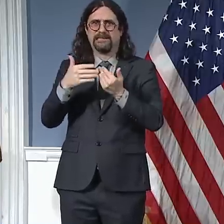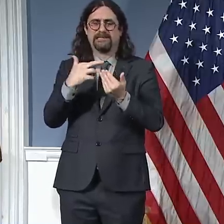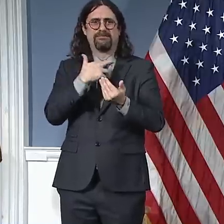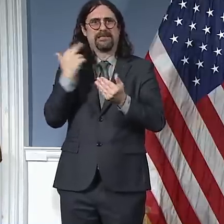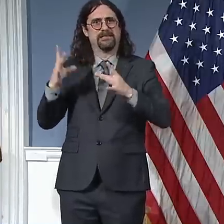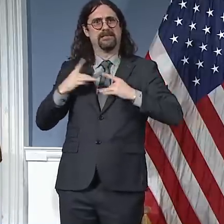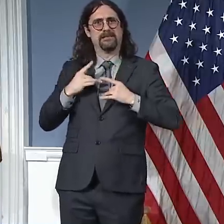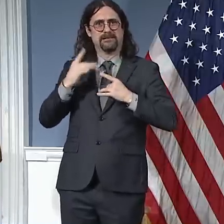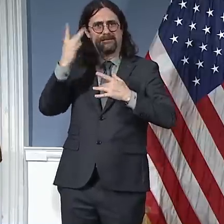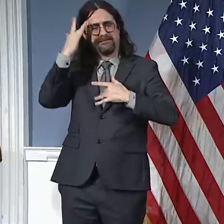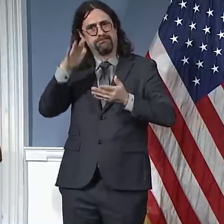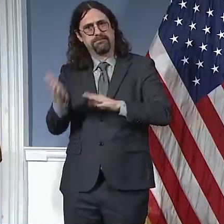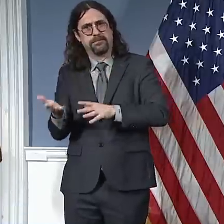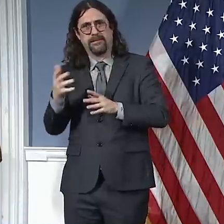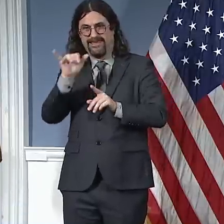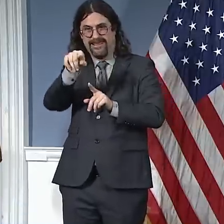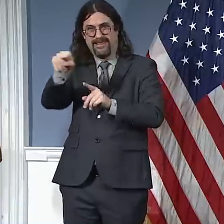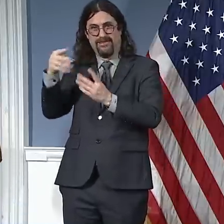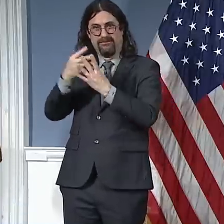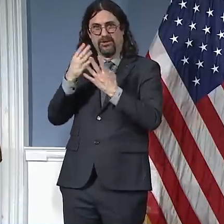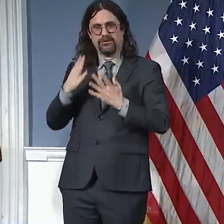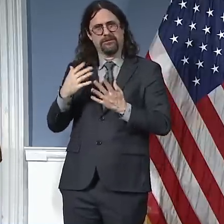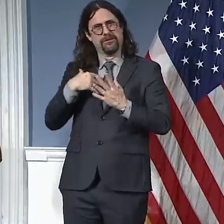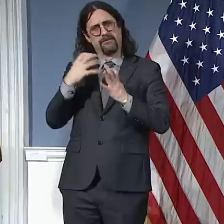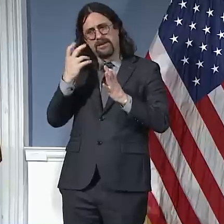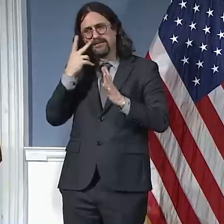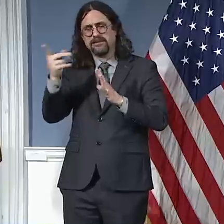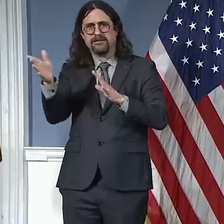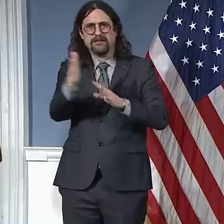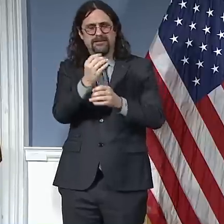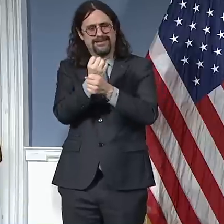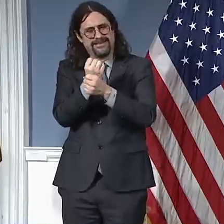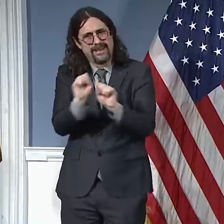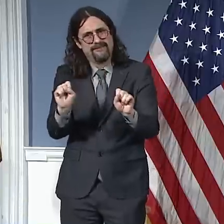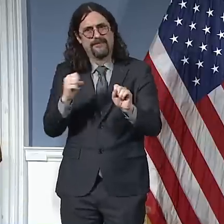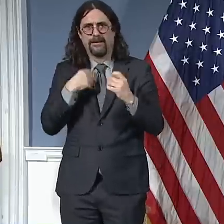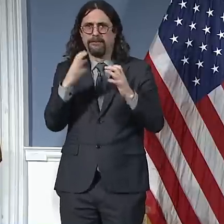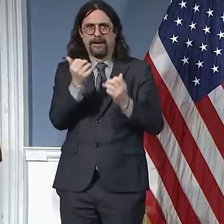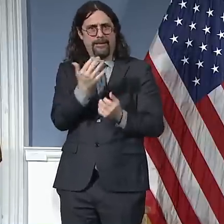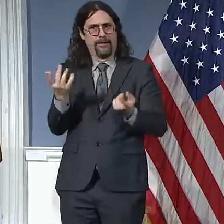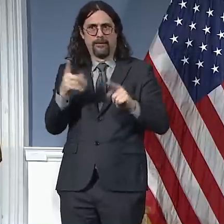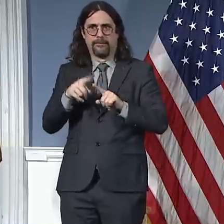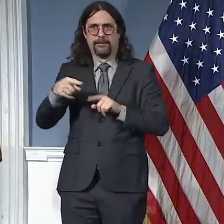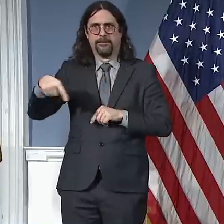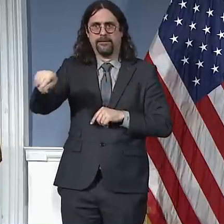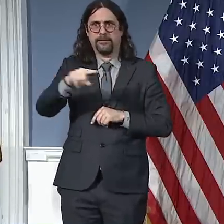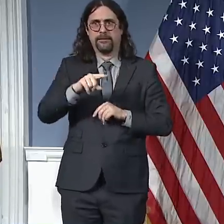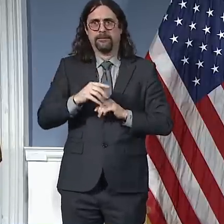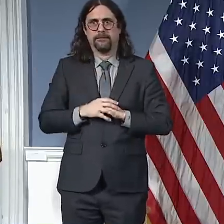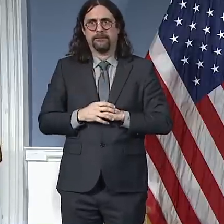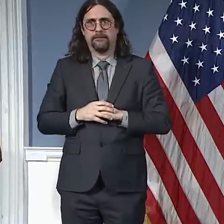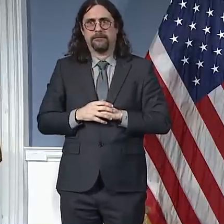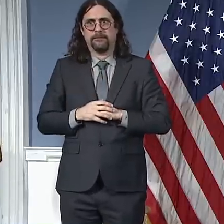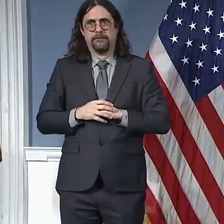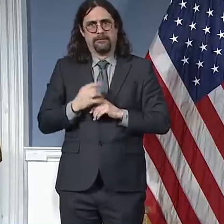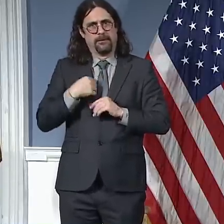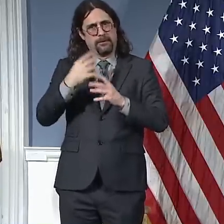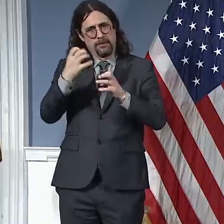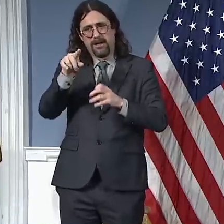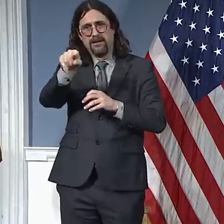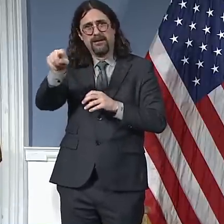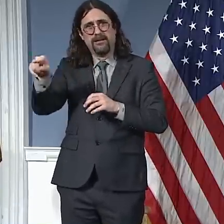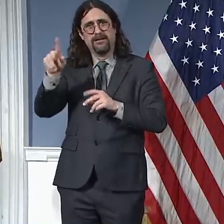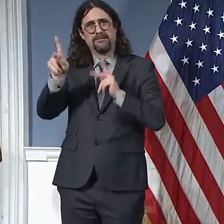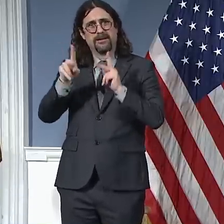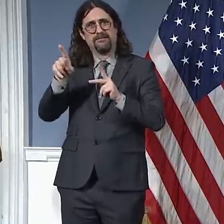anyone in those categories and get them out immediately. Now to the bigger picture. The